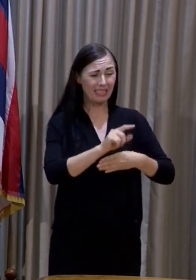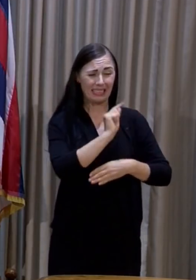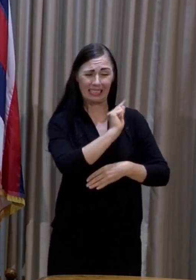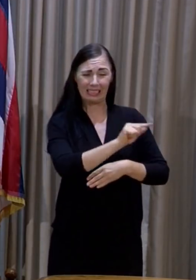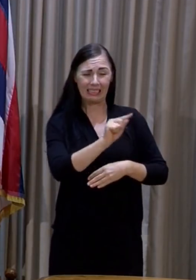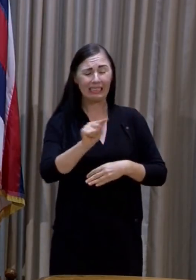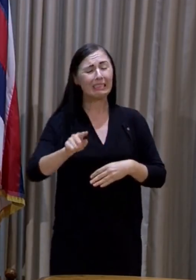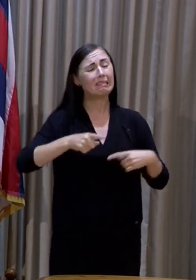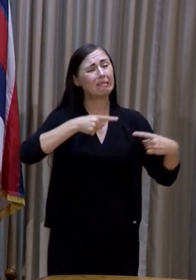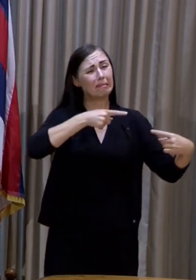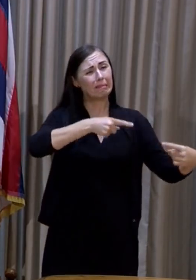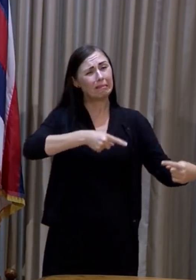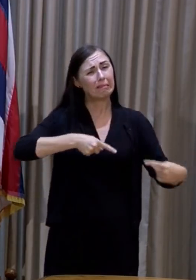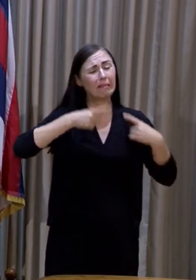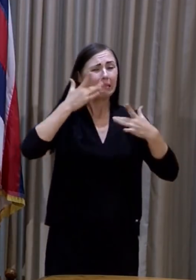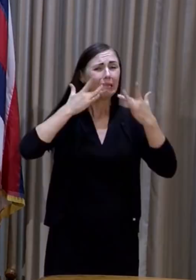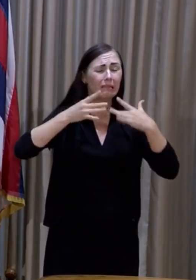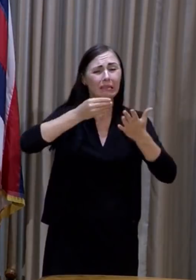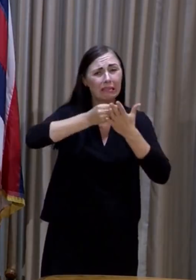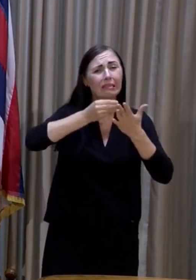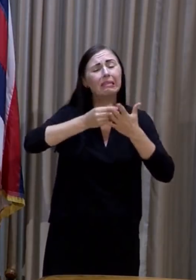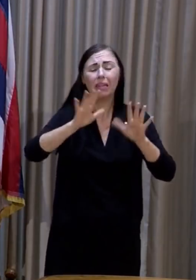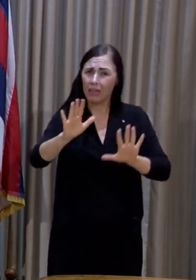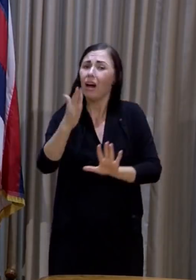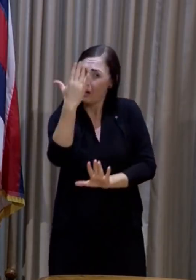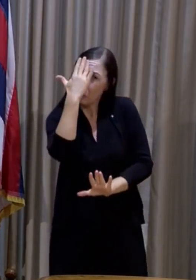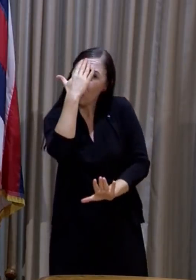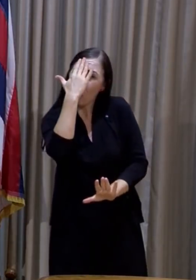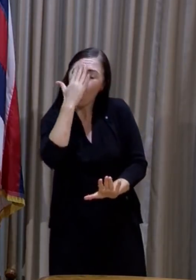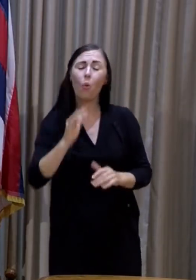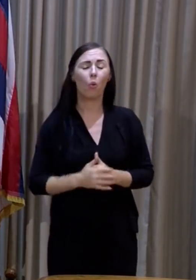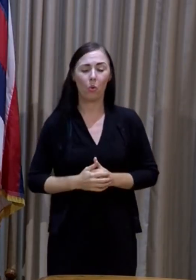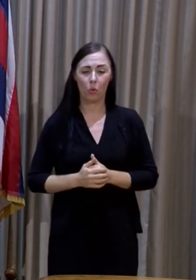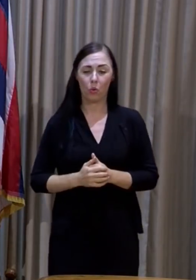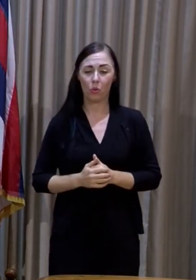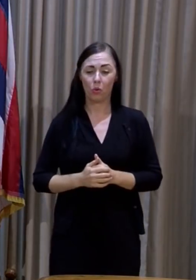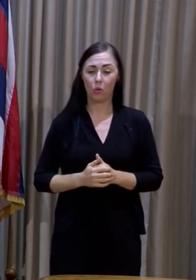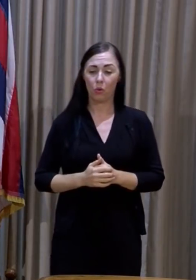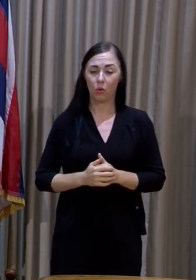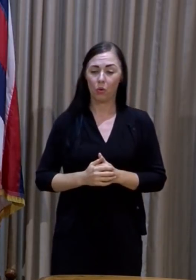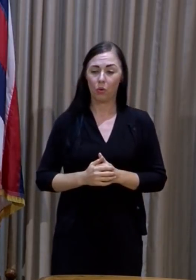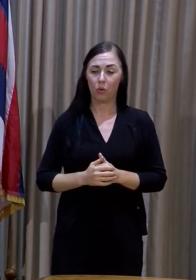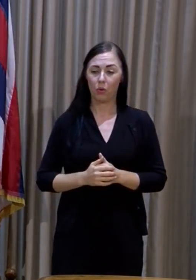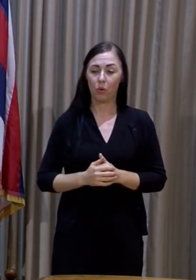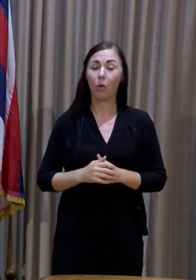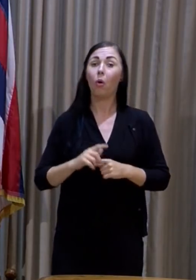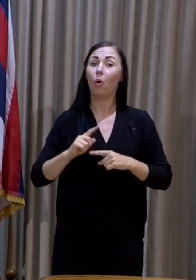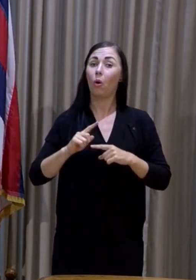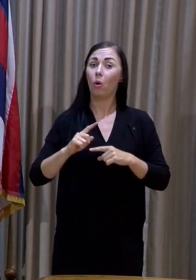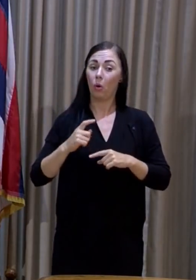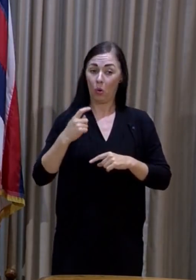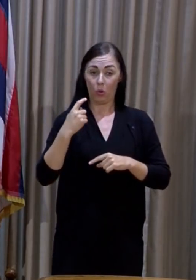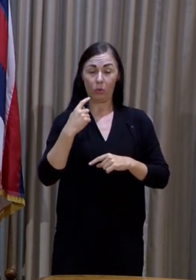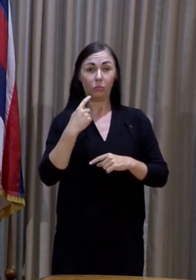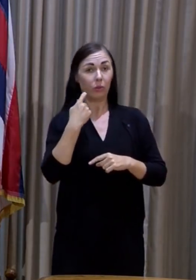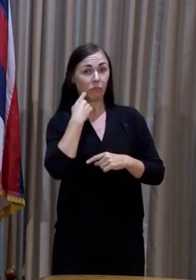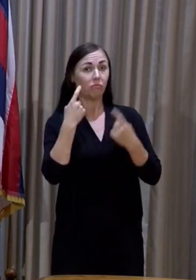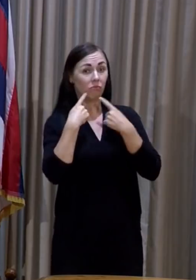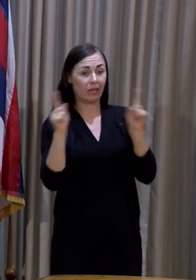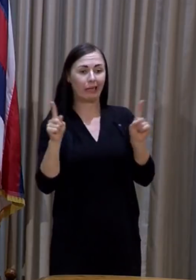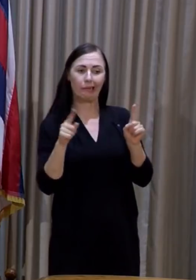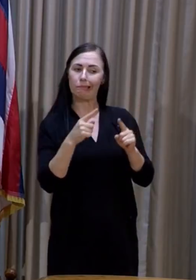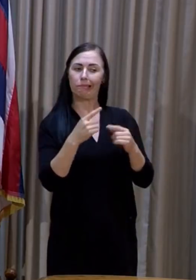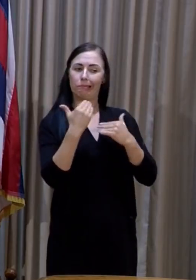struggling. I do know that when we reimpose the restriction on restaurants to 50% of